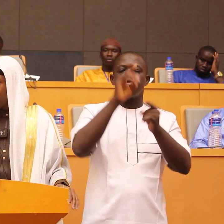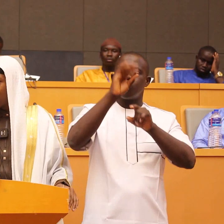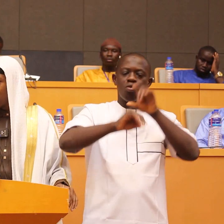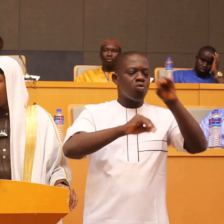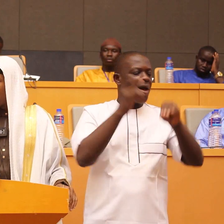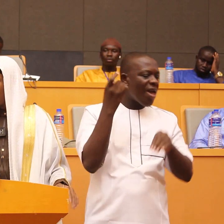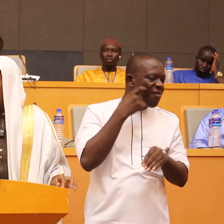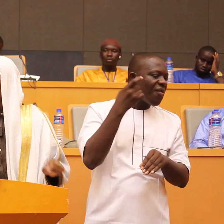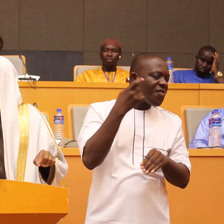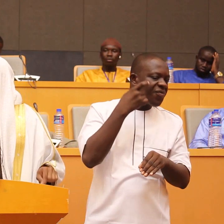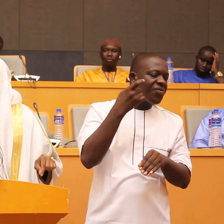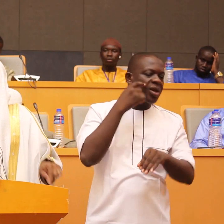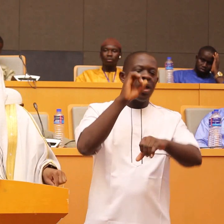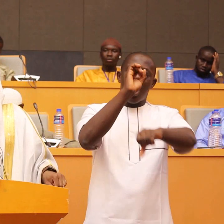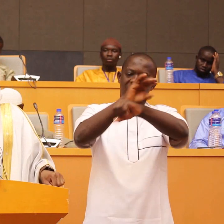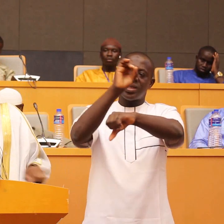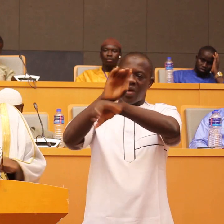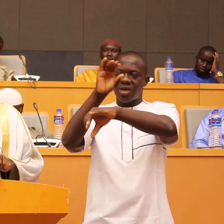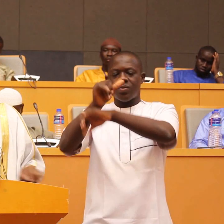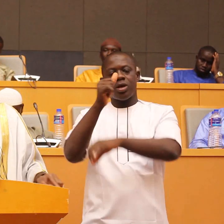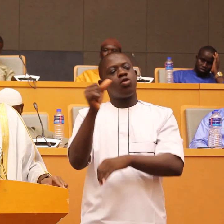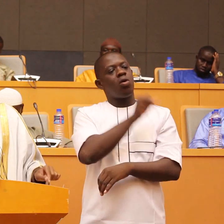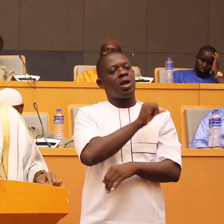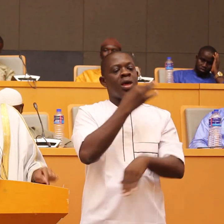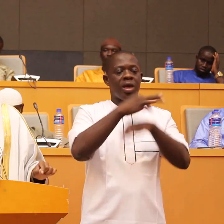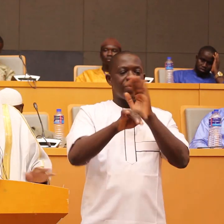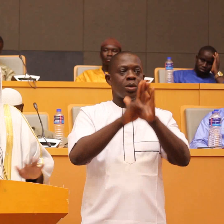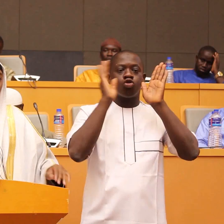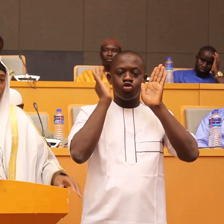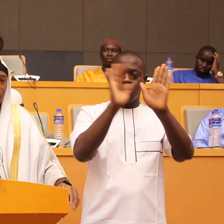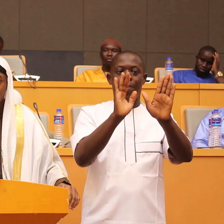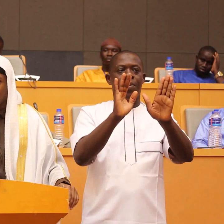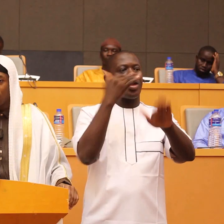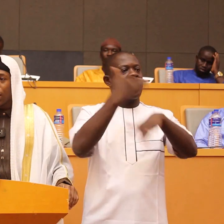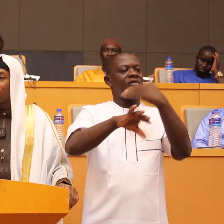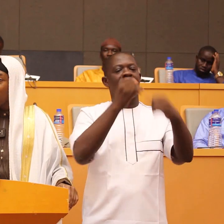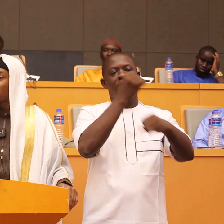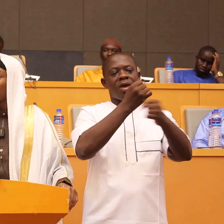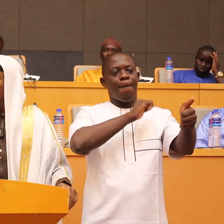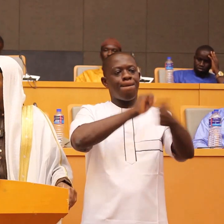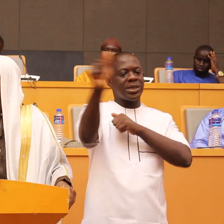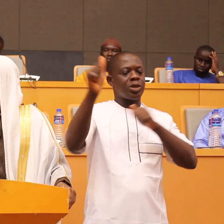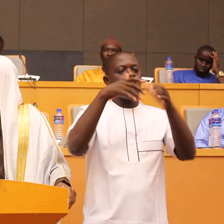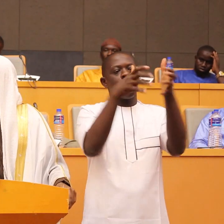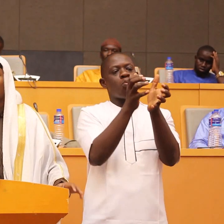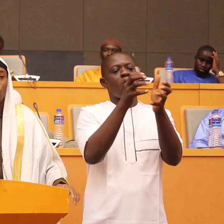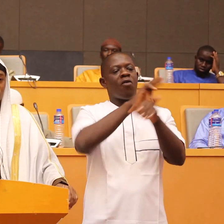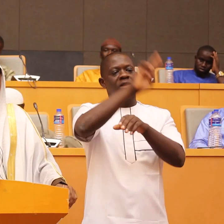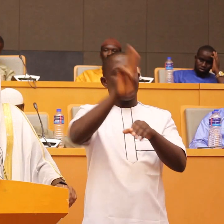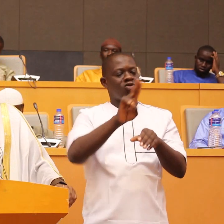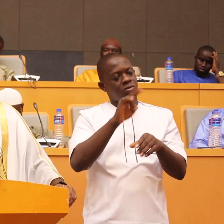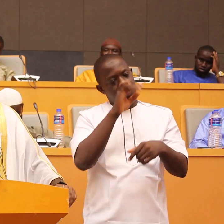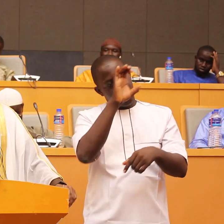every day once we stop this we're not gonna be count as the best of the nation it has to be something that